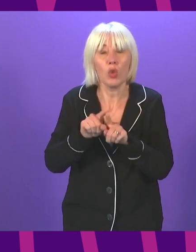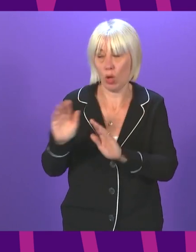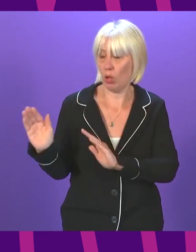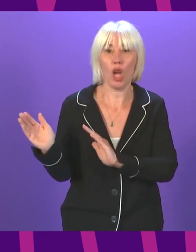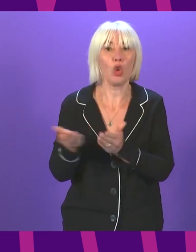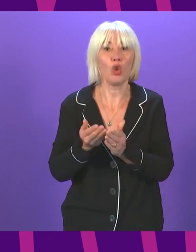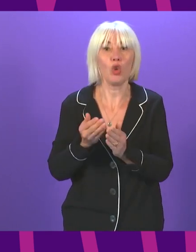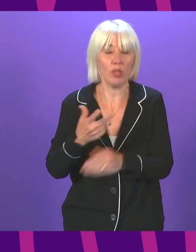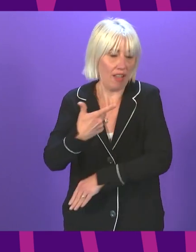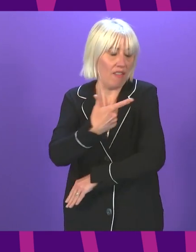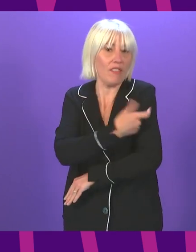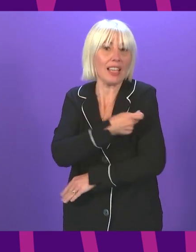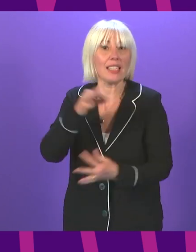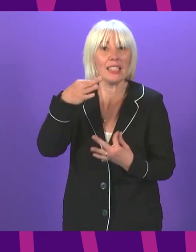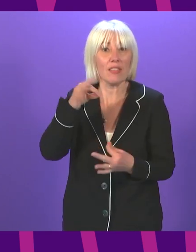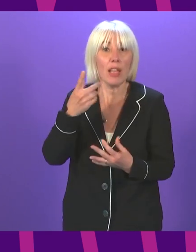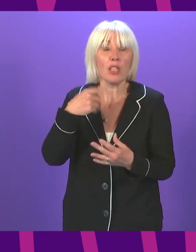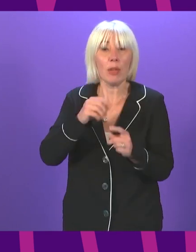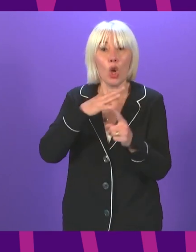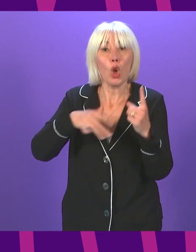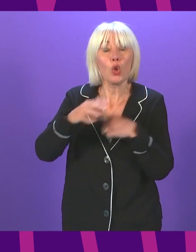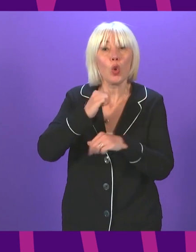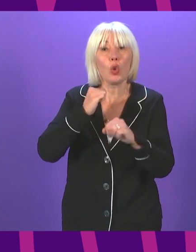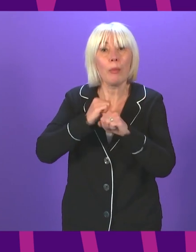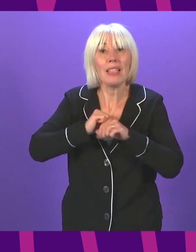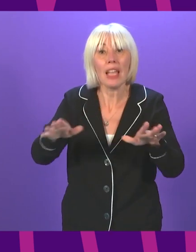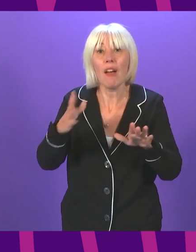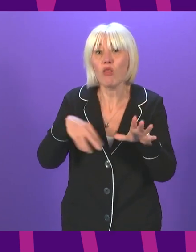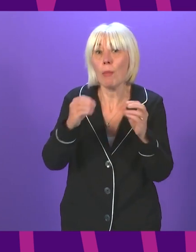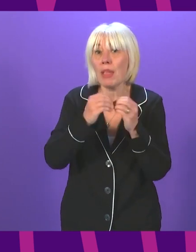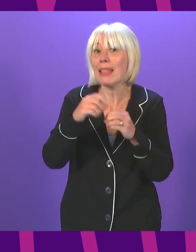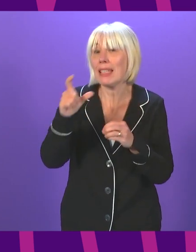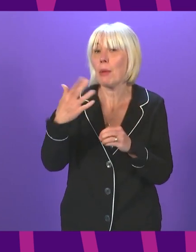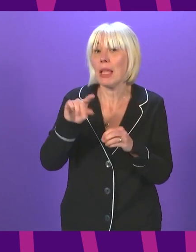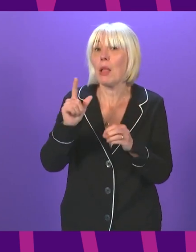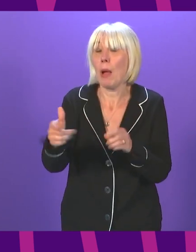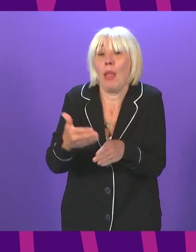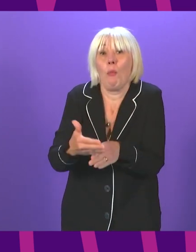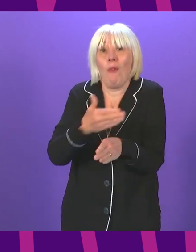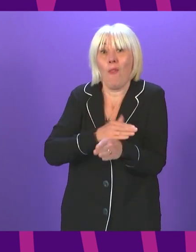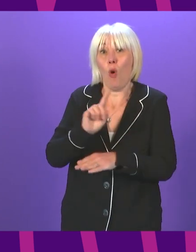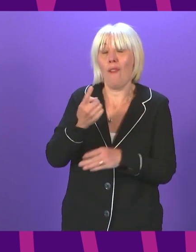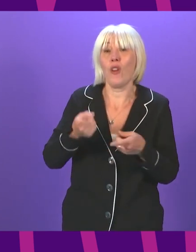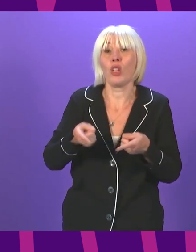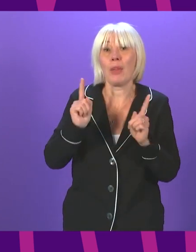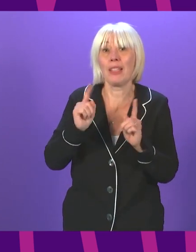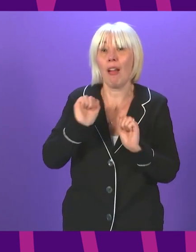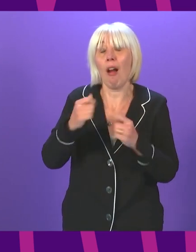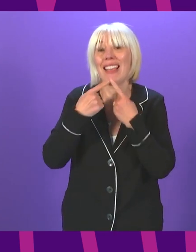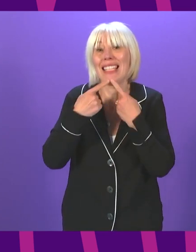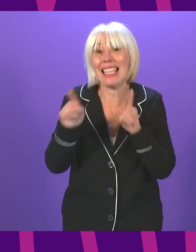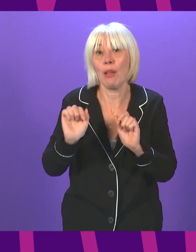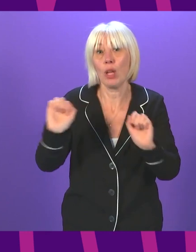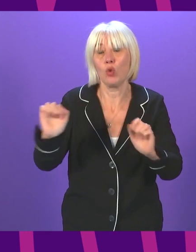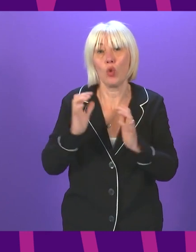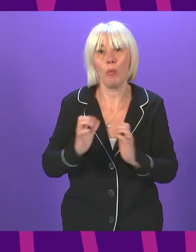certification, were posted on social media by the BBC in advance of the First Minister's statement to Parliament. I am sure you would